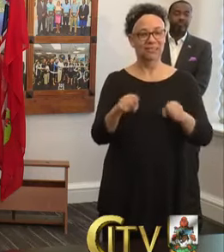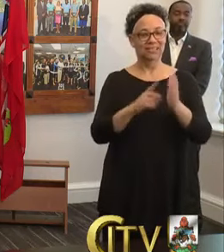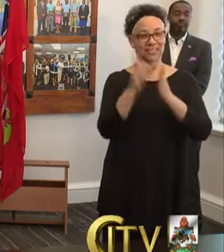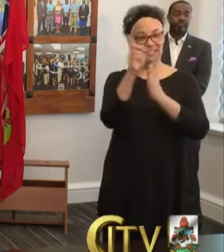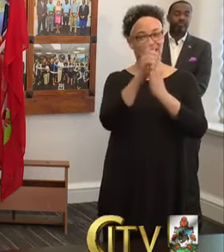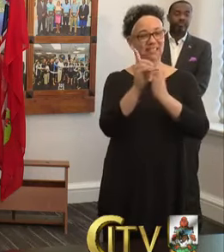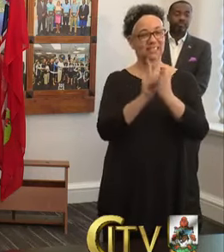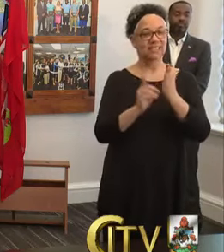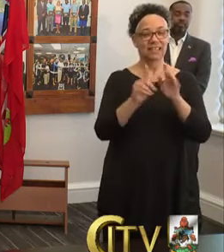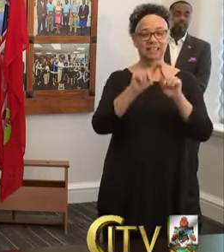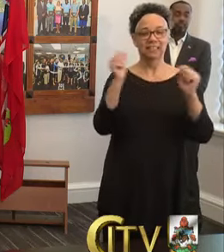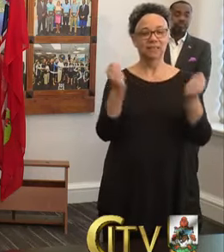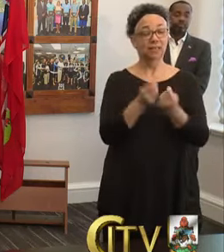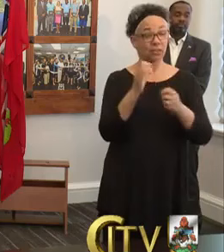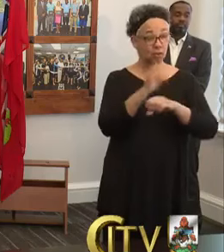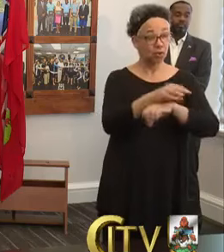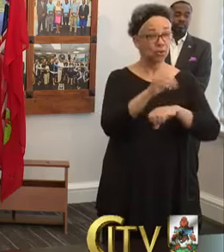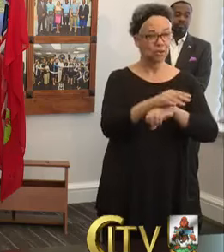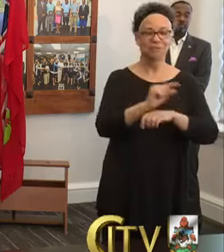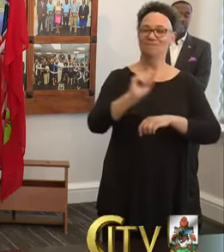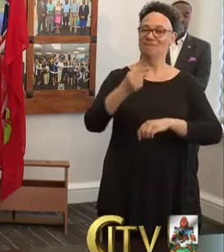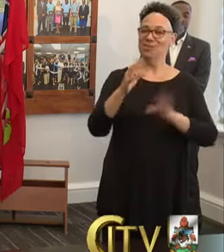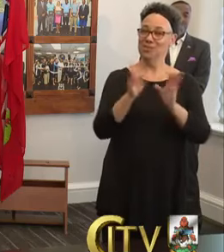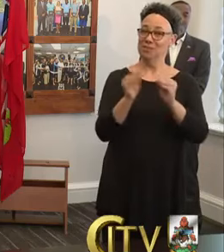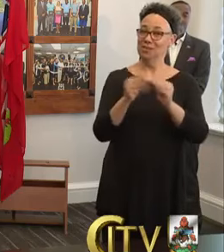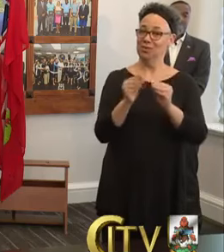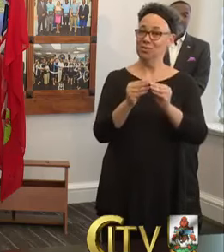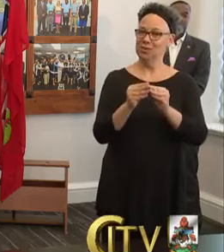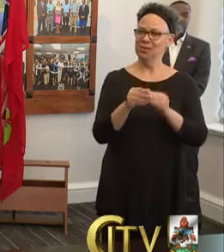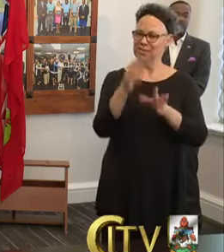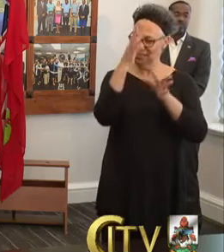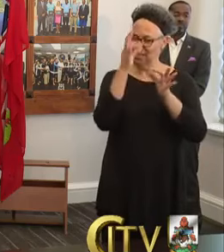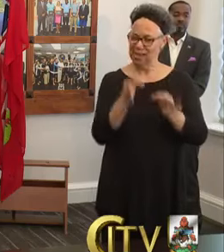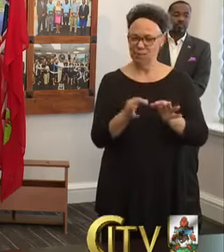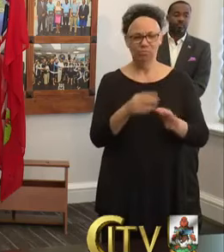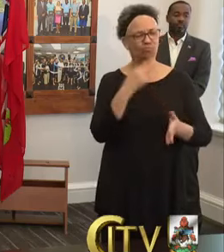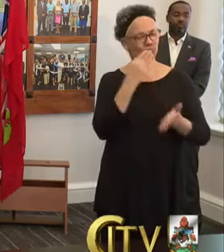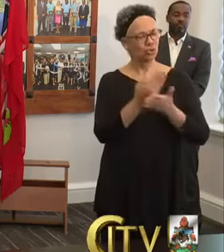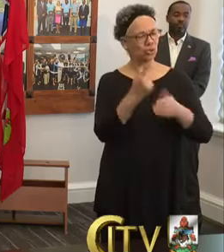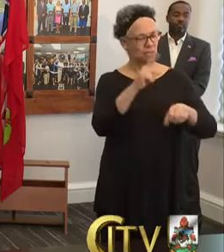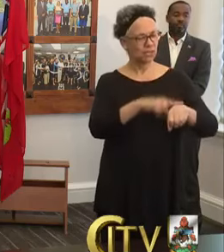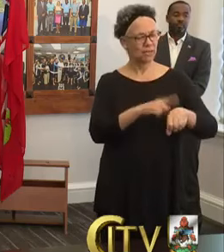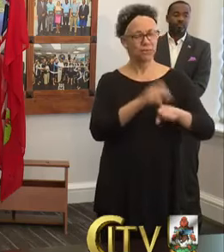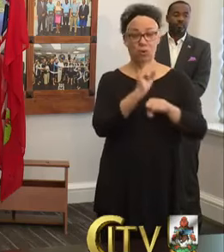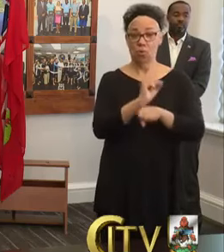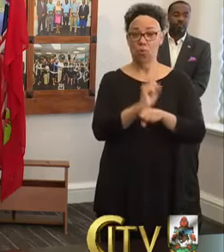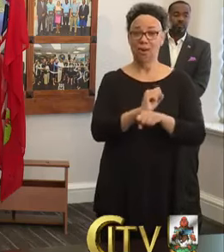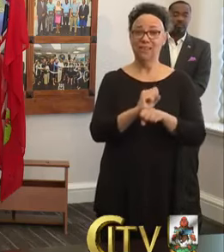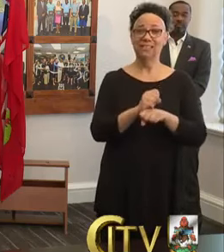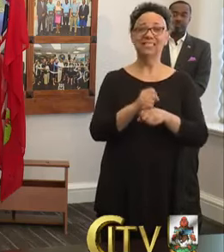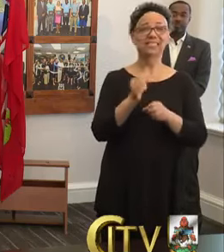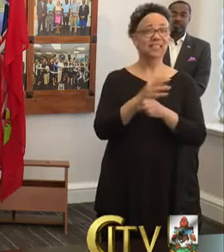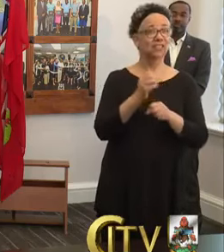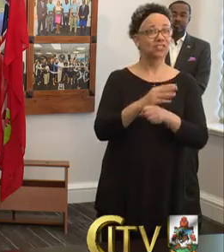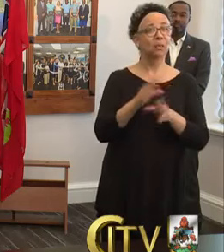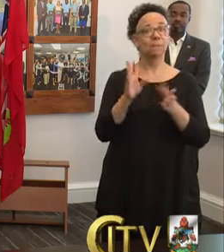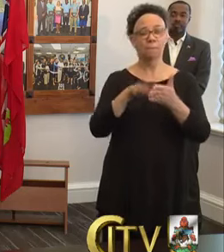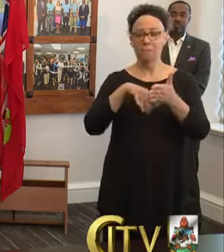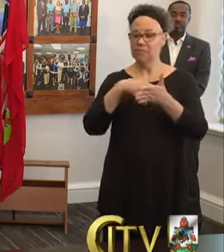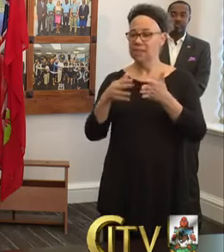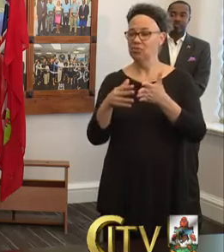initial contact with this team for introductions and to map out protected times for working sessions meetings during the month of April.